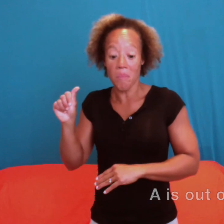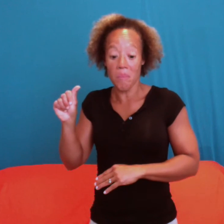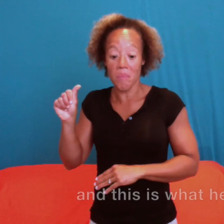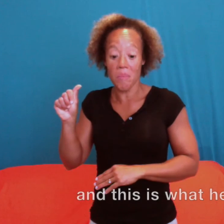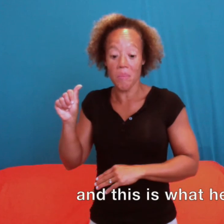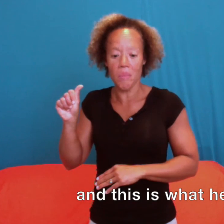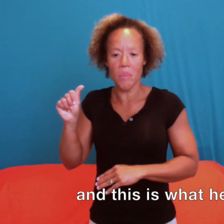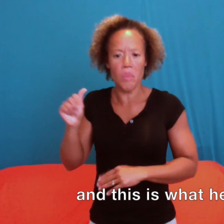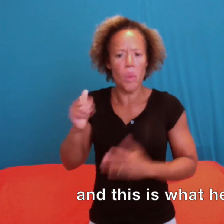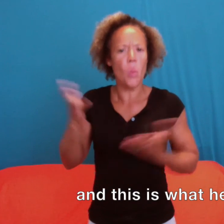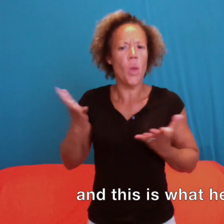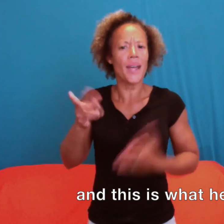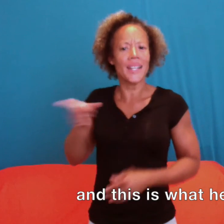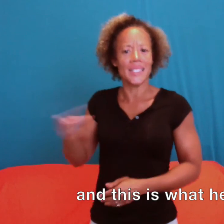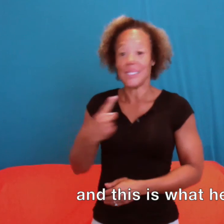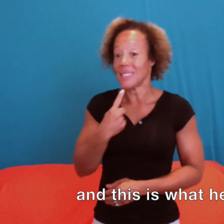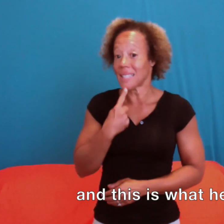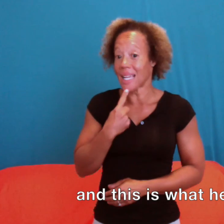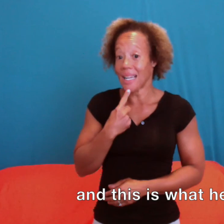And this is what he said